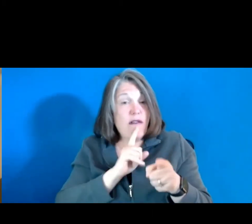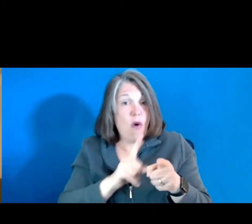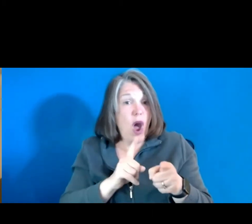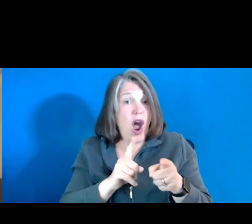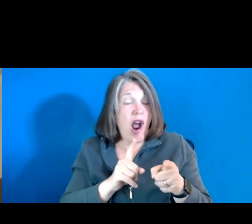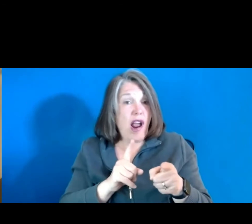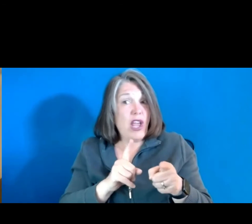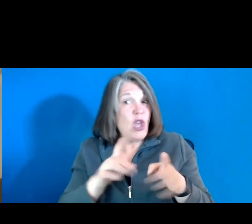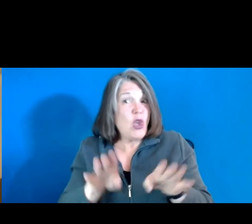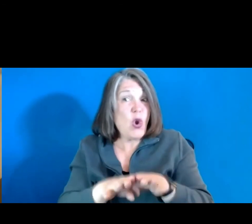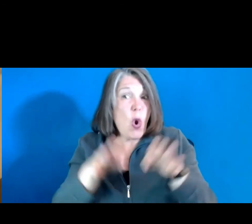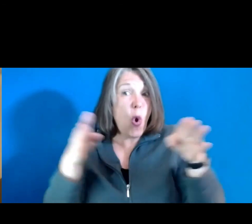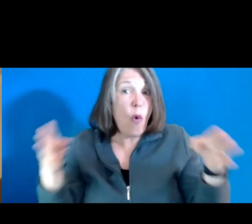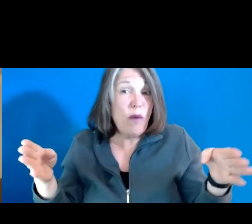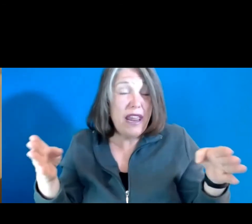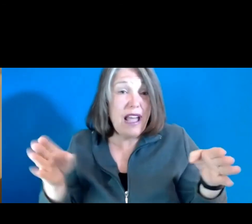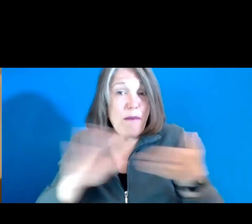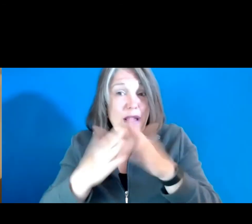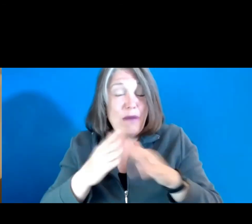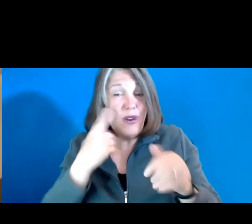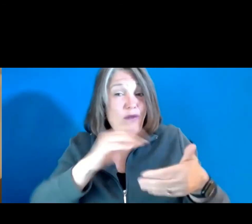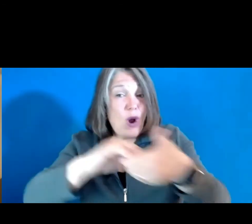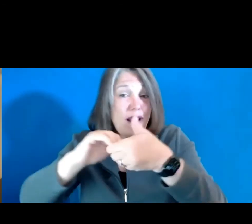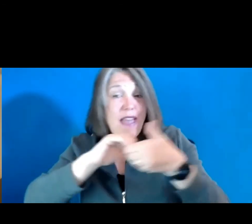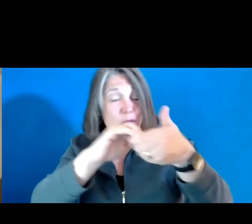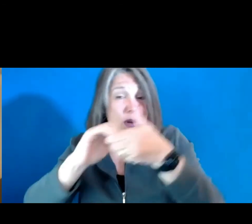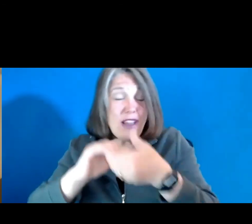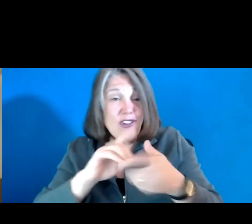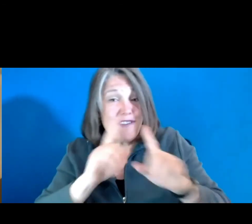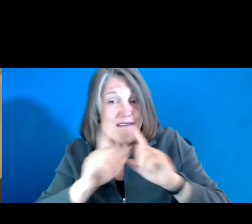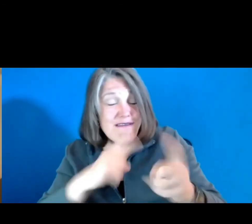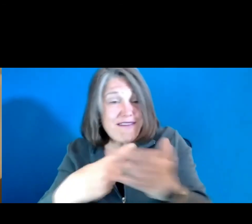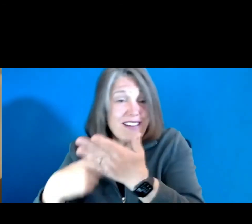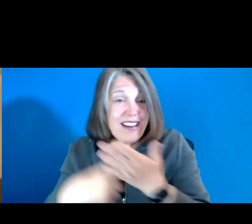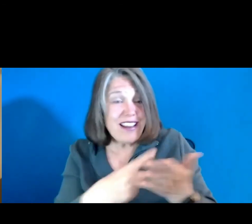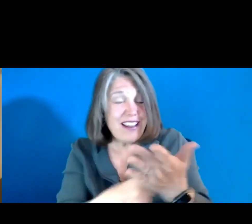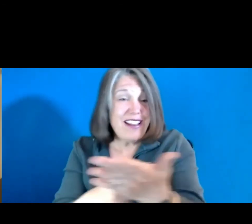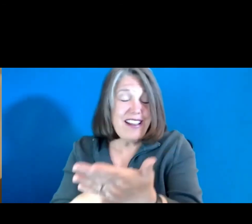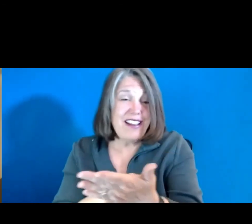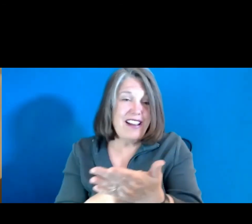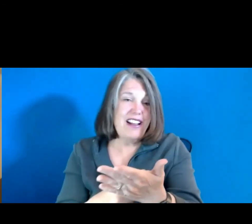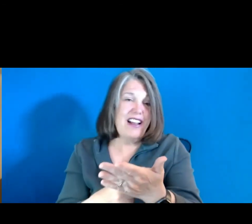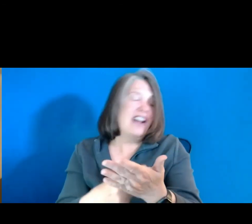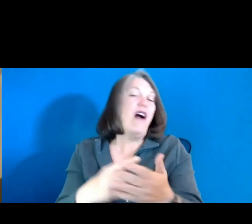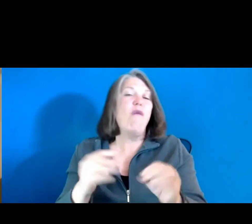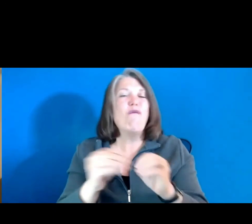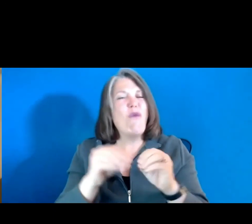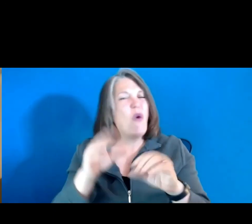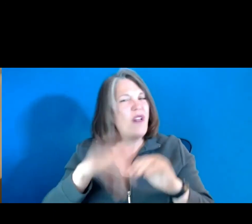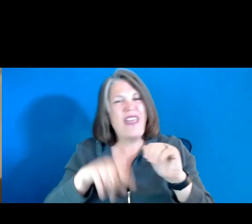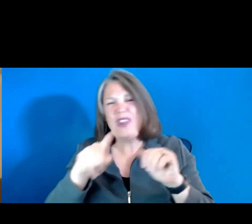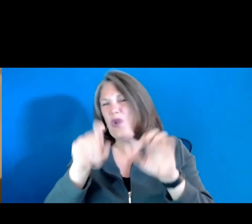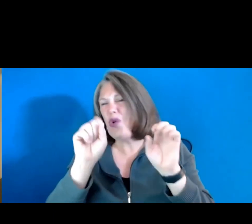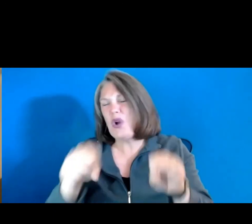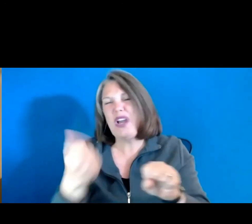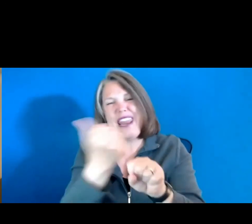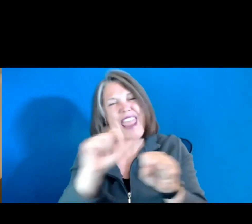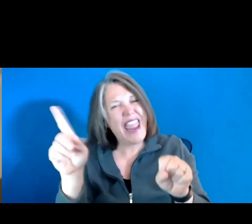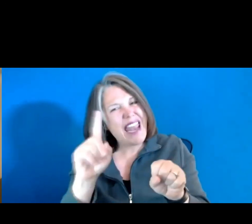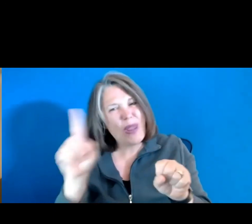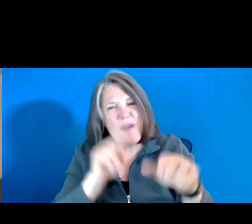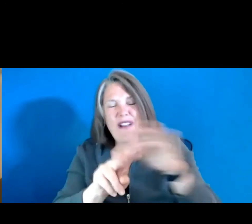communities of collaboration and conversation well larger than you could anywhere anticipate,